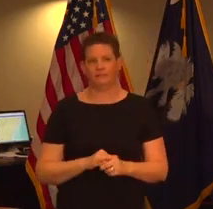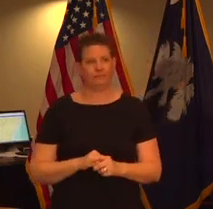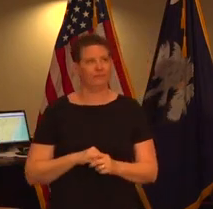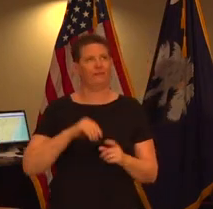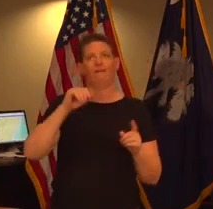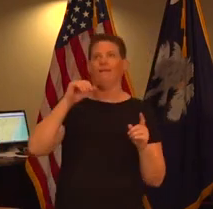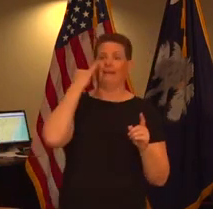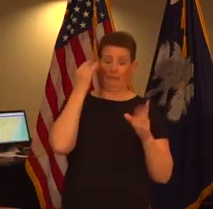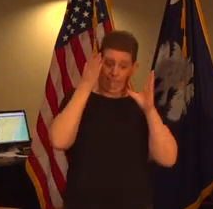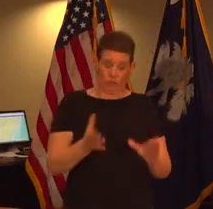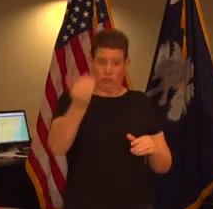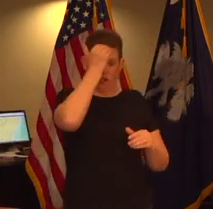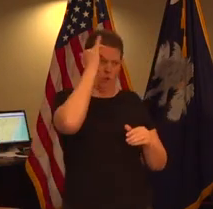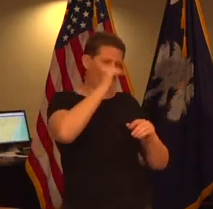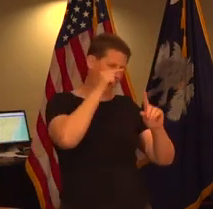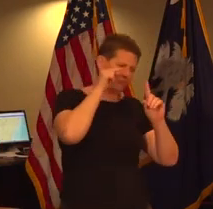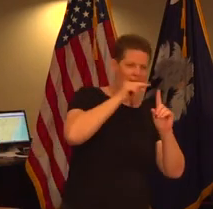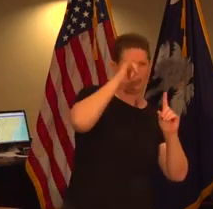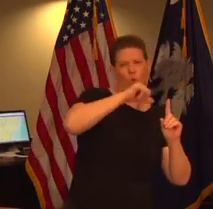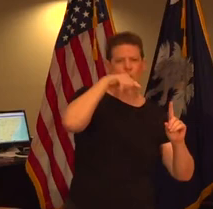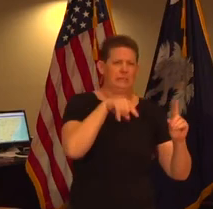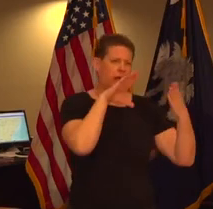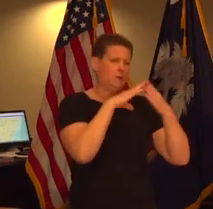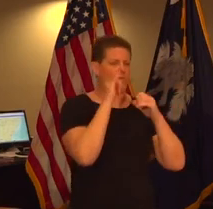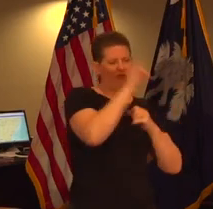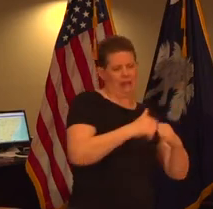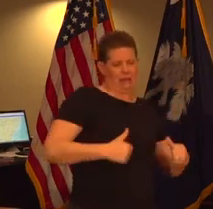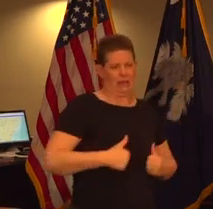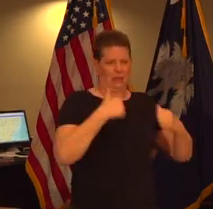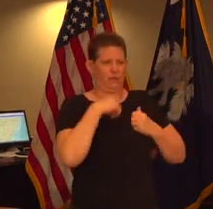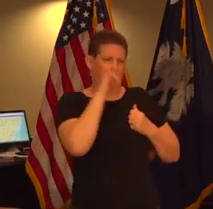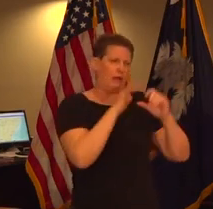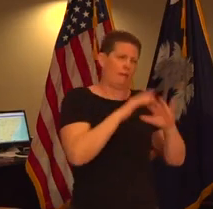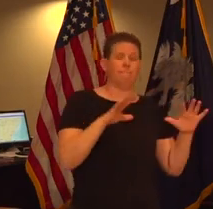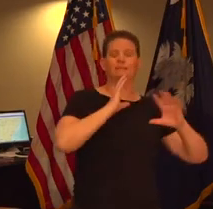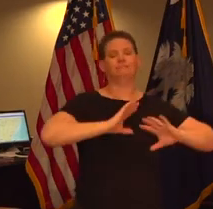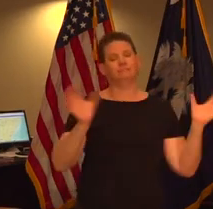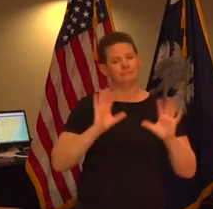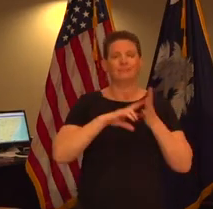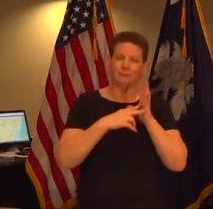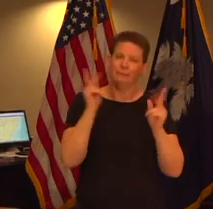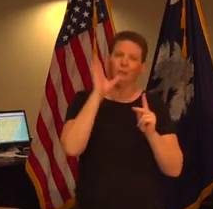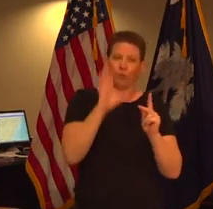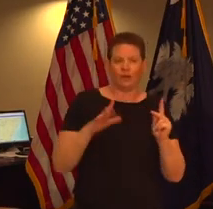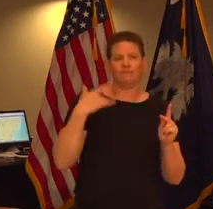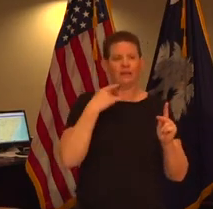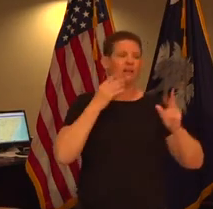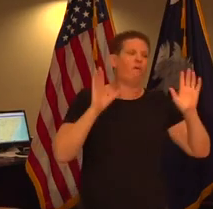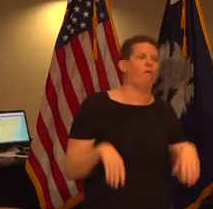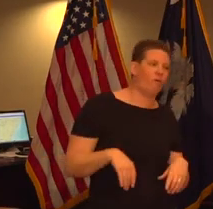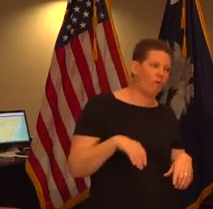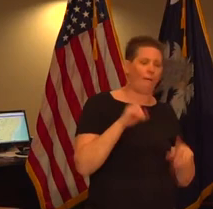neighborhood doesn't really help for our disease control measures because it can lead to the assumption that people are not traveling from those